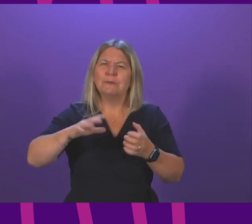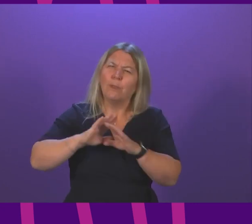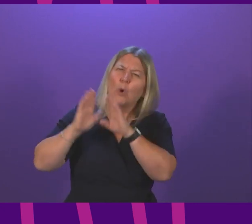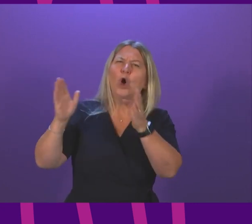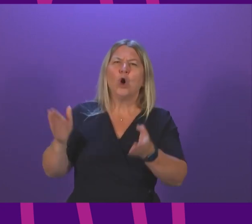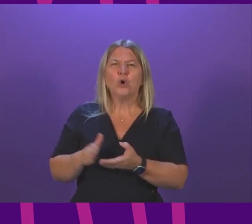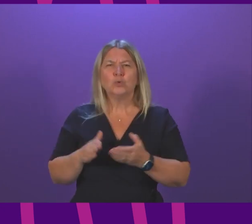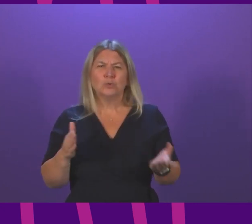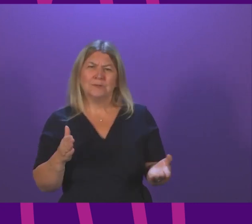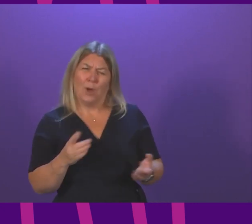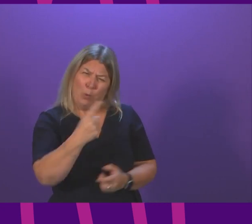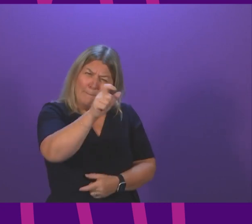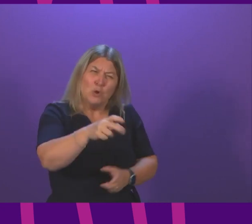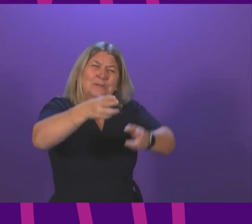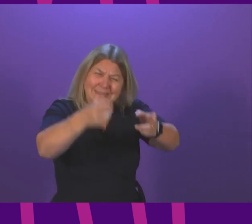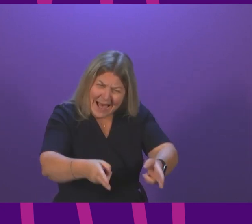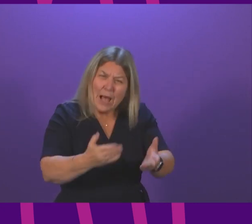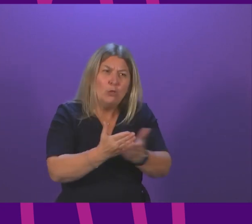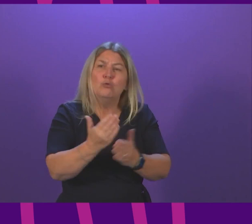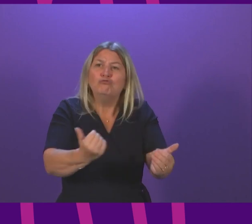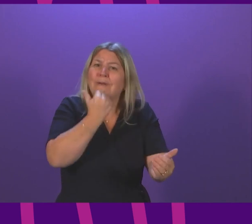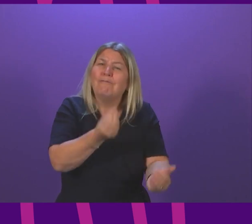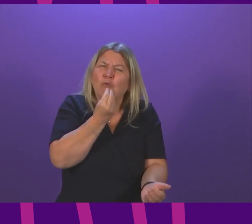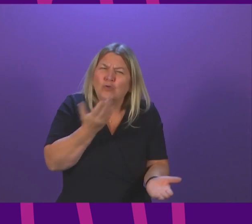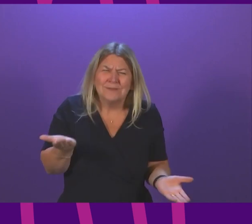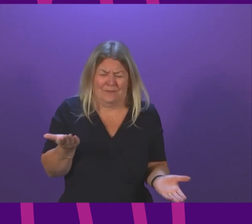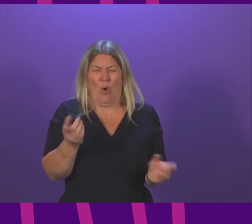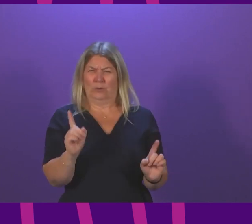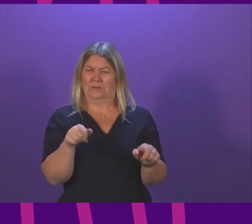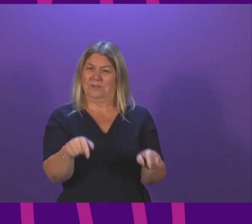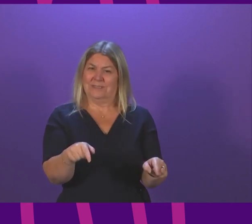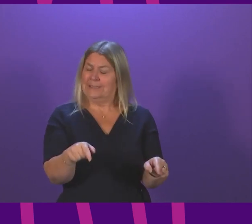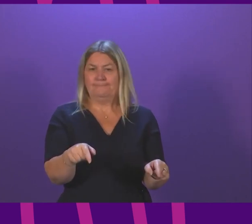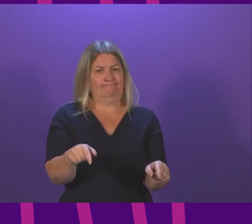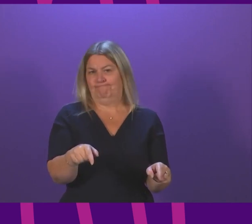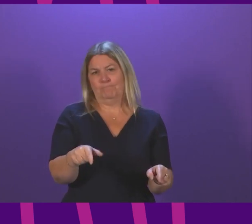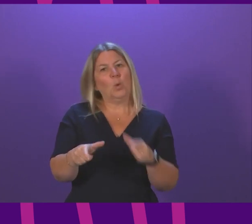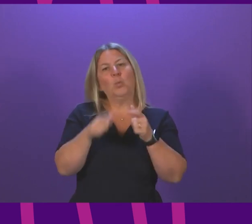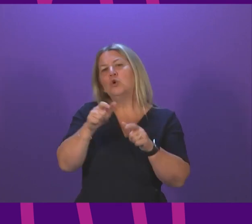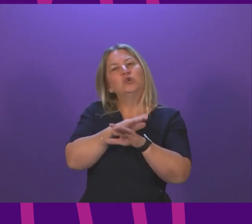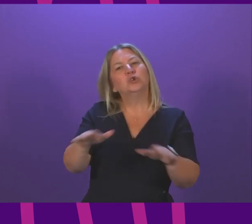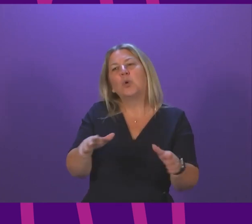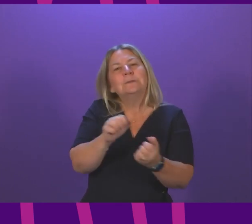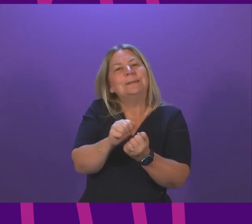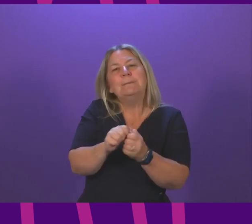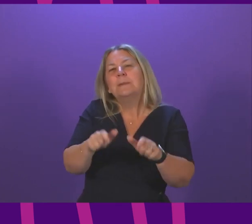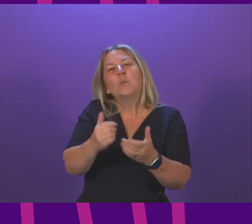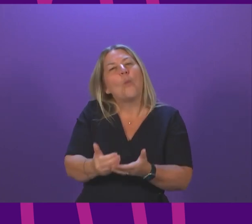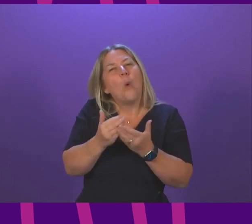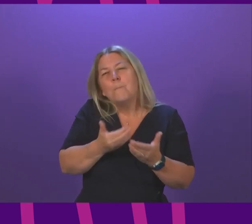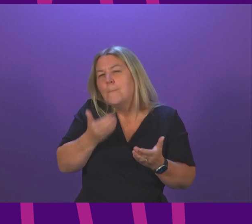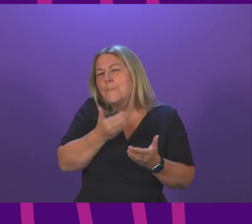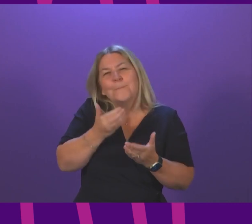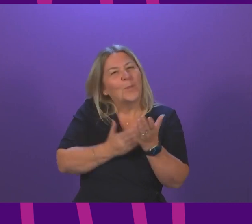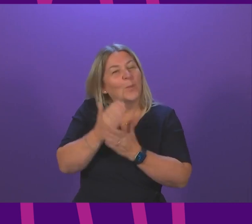how tragic and awful that is and words are not going to keep people warm this winter. The Scottish Government can and